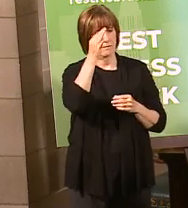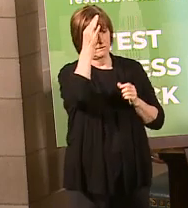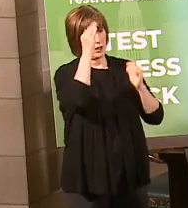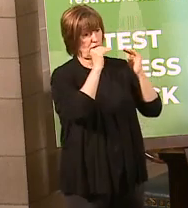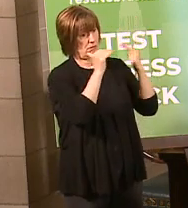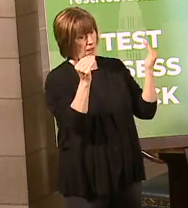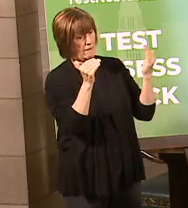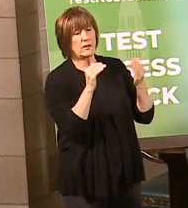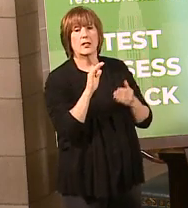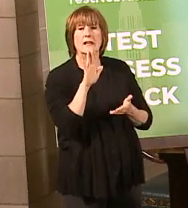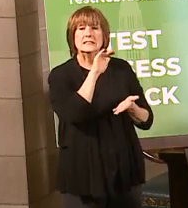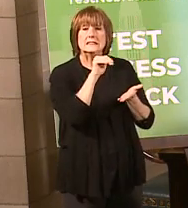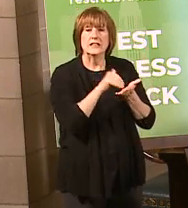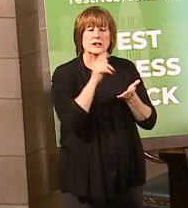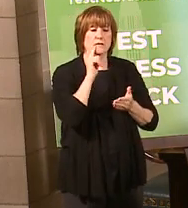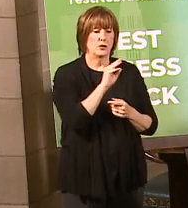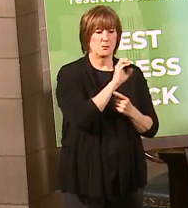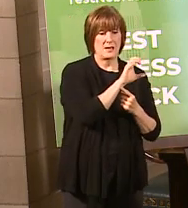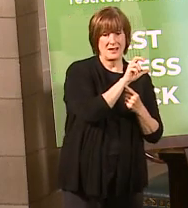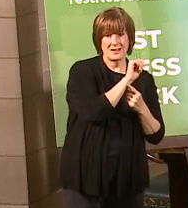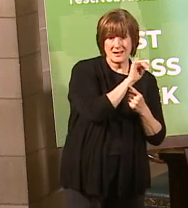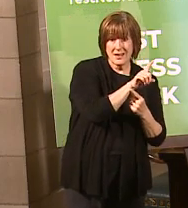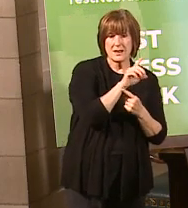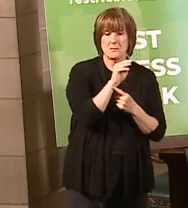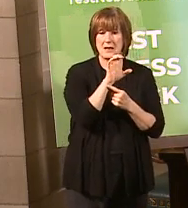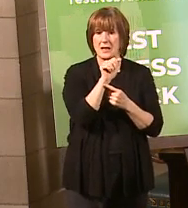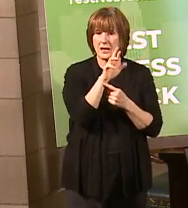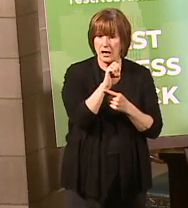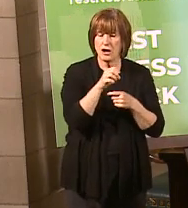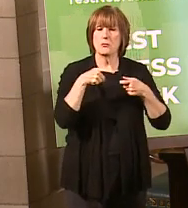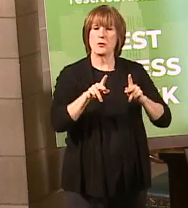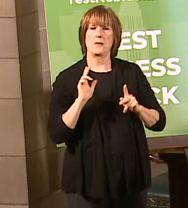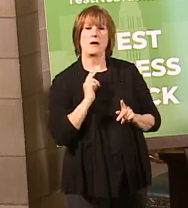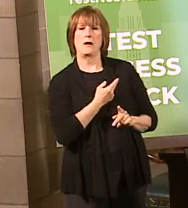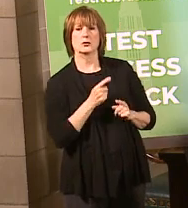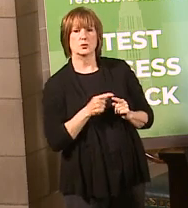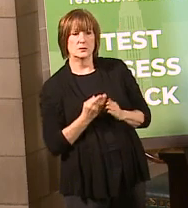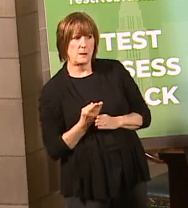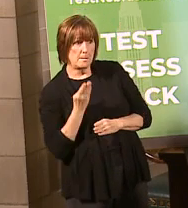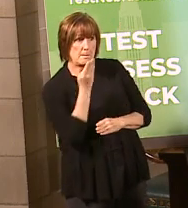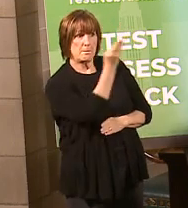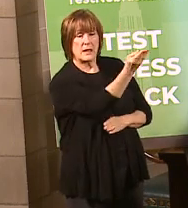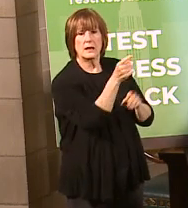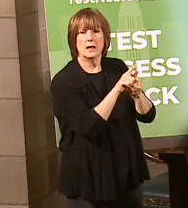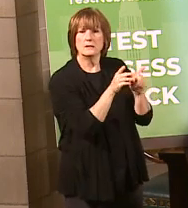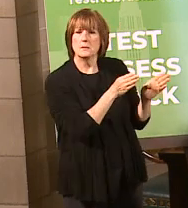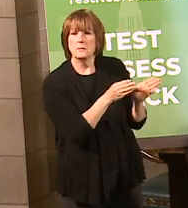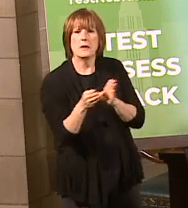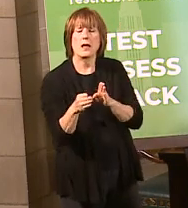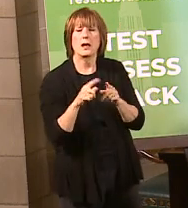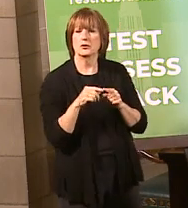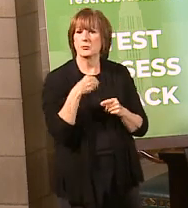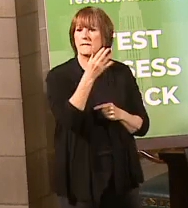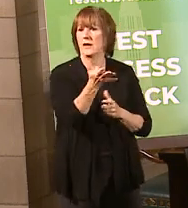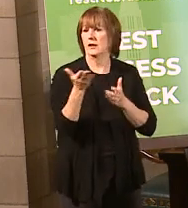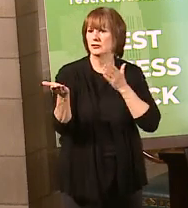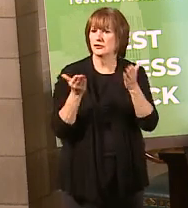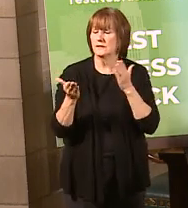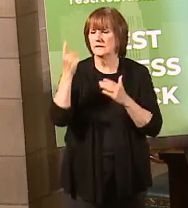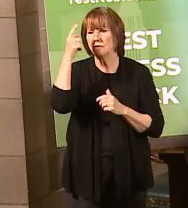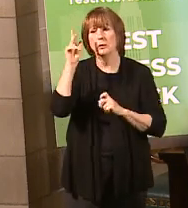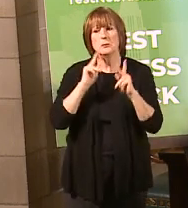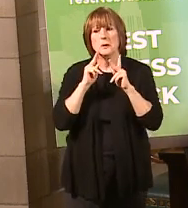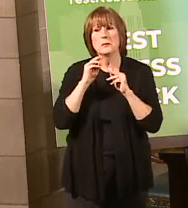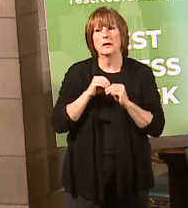level, the Centers for Medicare and Medicaid Services allow us to submit that as a plan to provide services to folks in